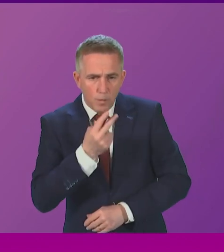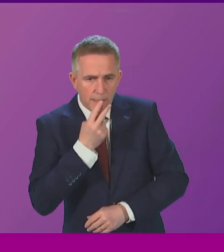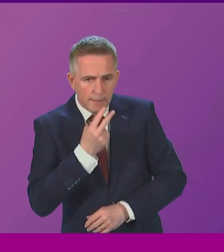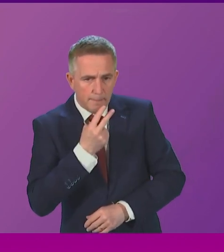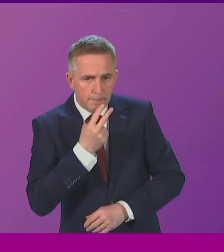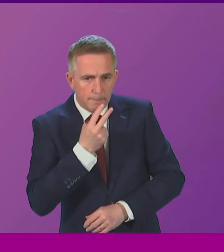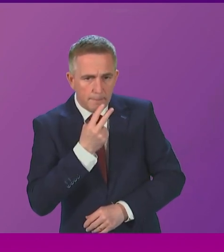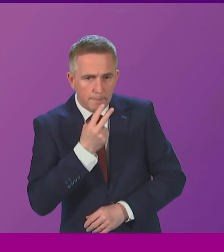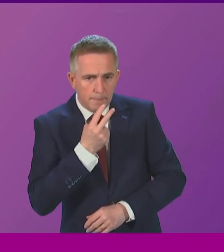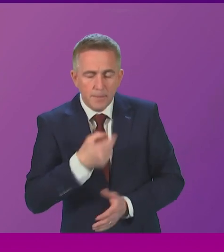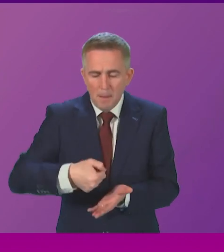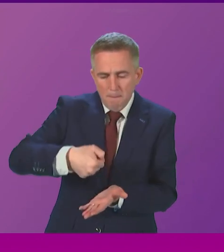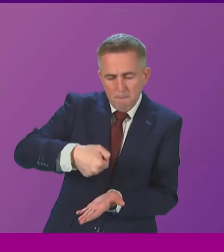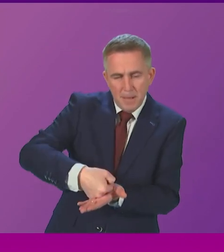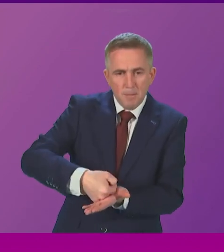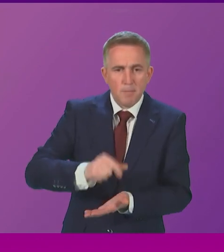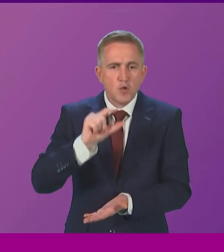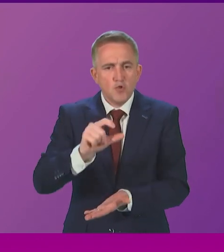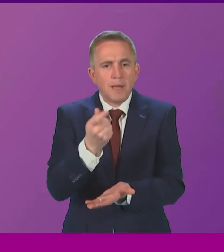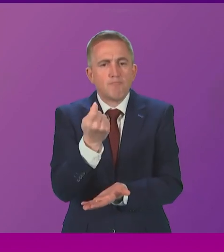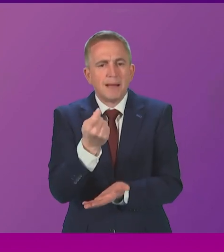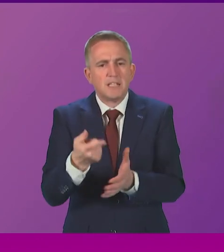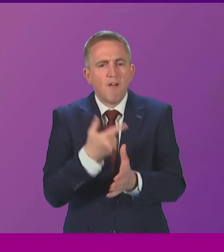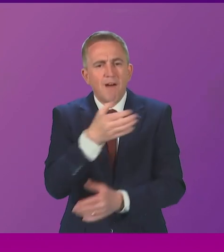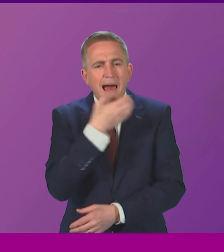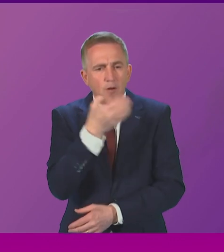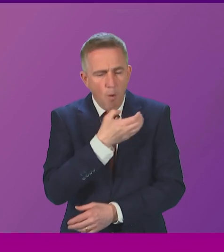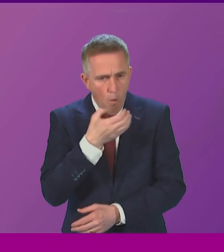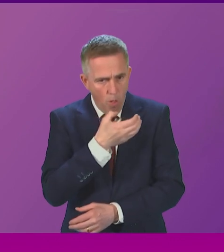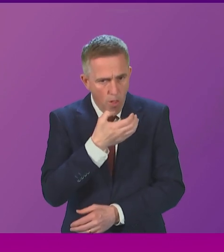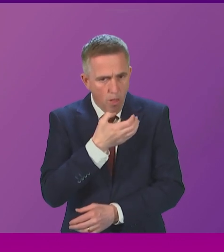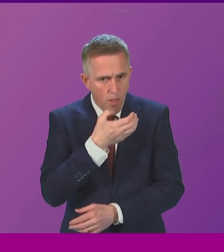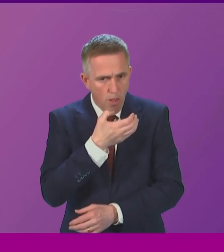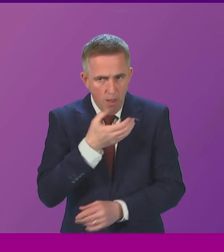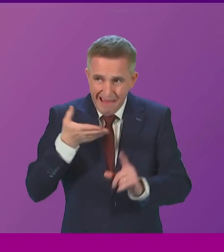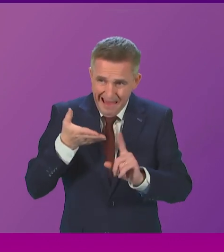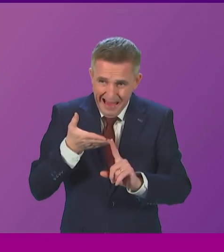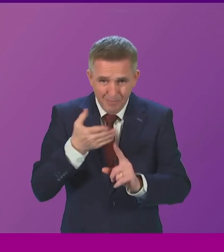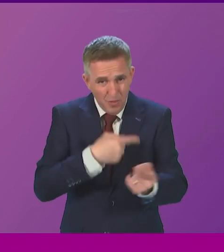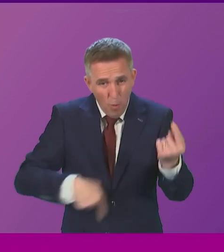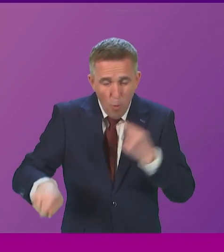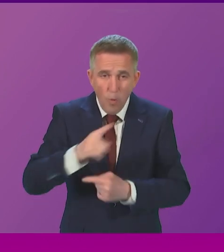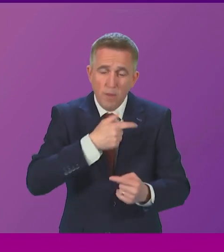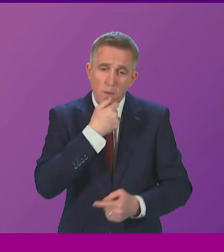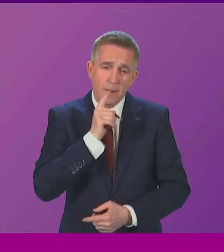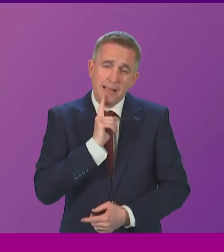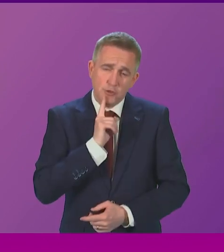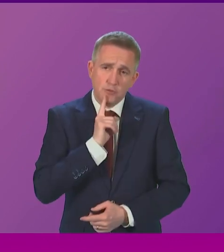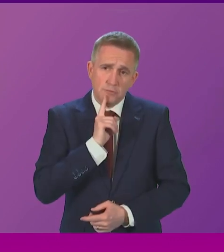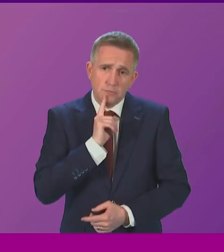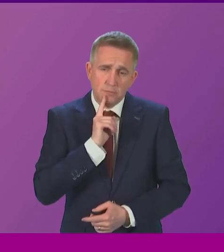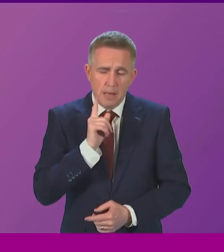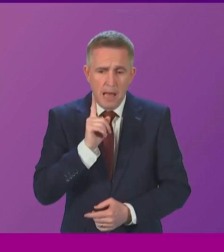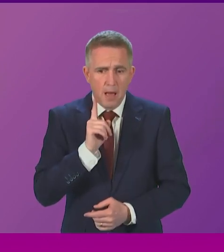like the minimum unit pricing of alcohol, which was aimed at the whole population, had a particular impact